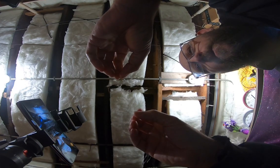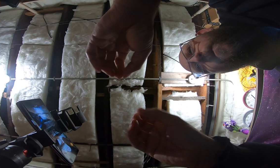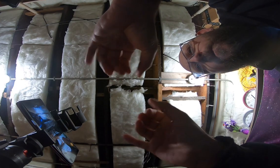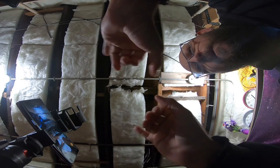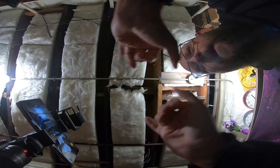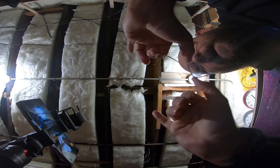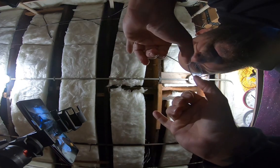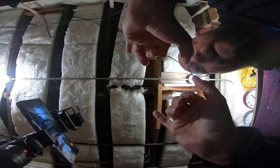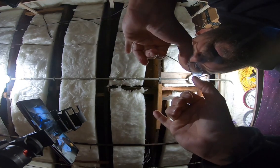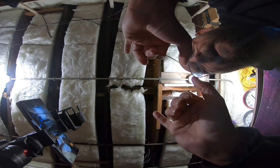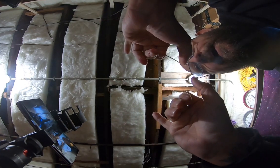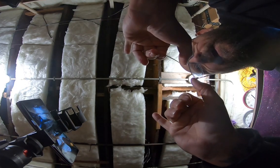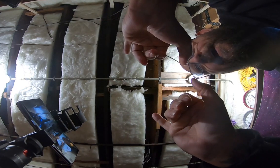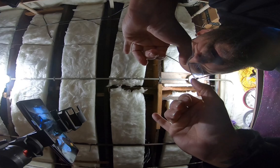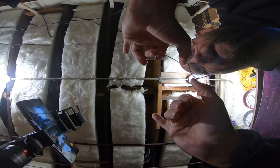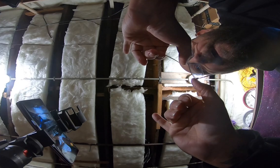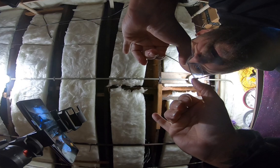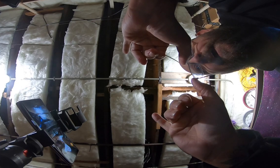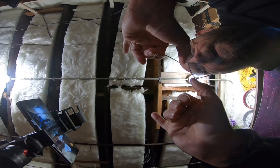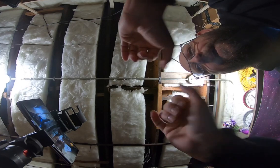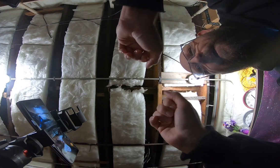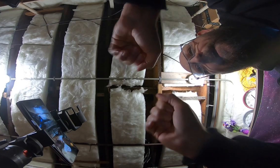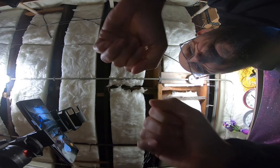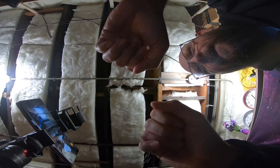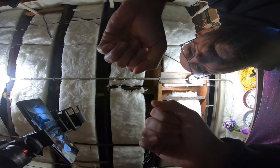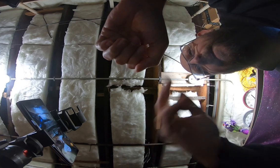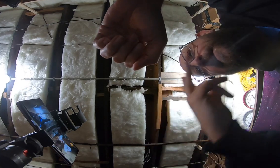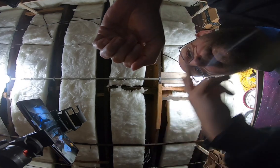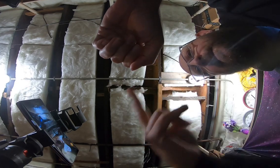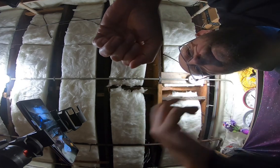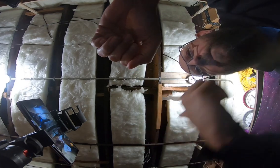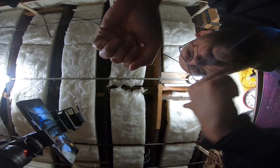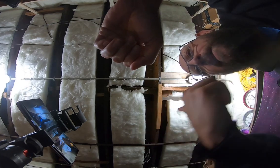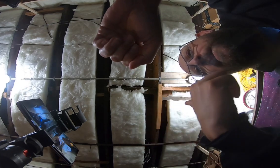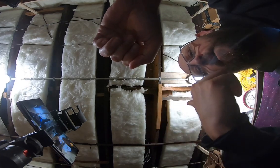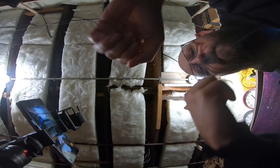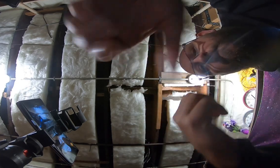I can see myself.